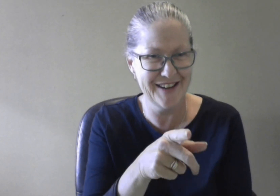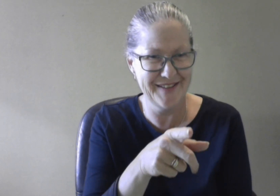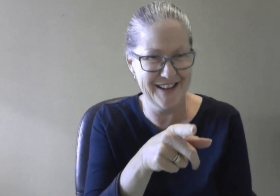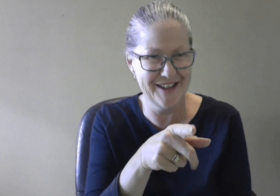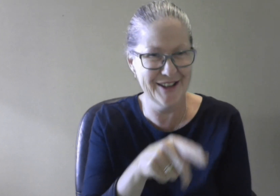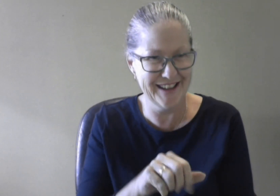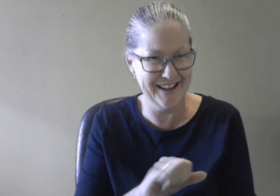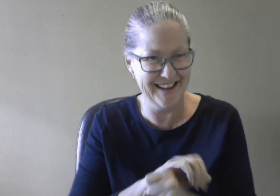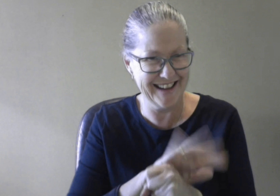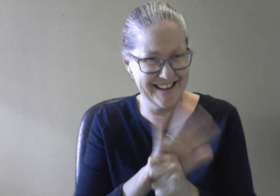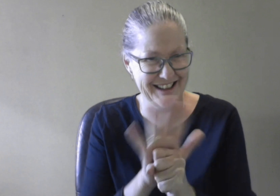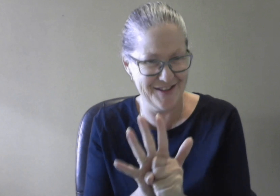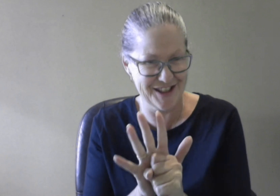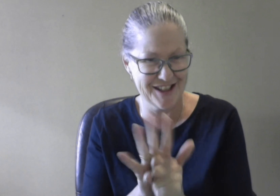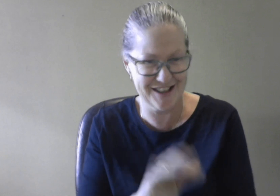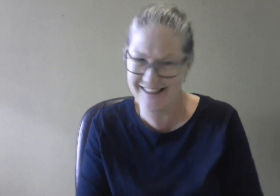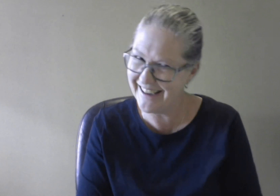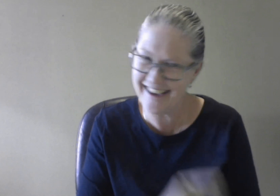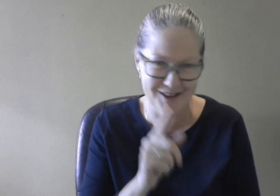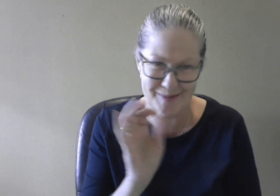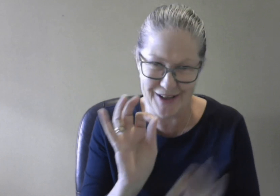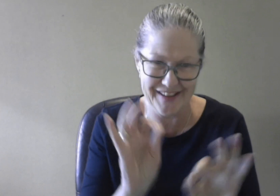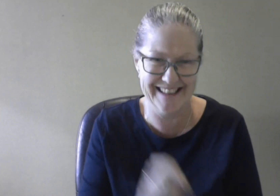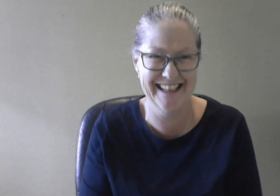Very very good. I like that you've just yeah it was perfect.